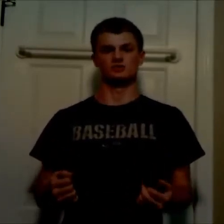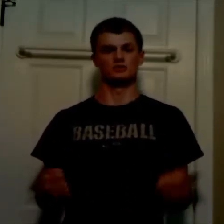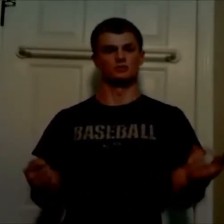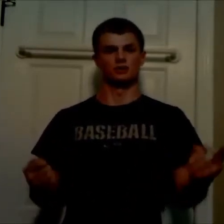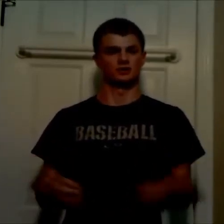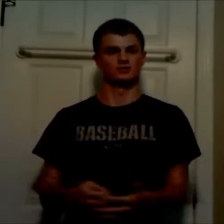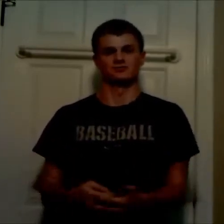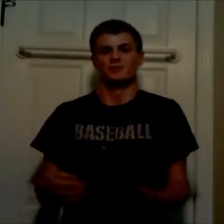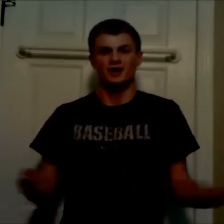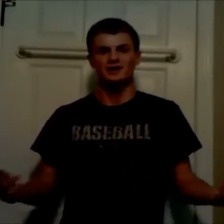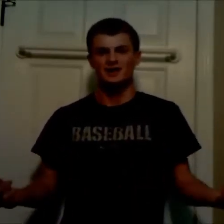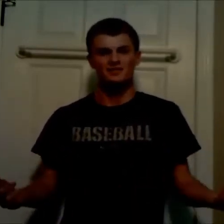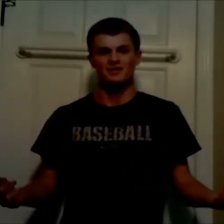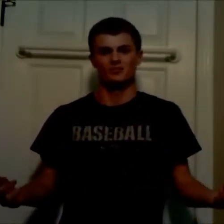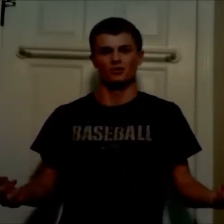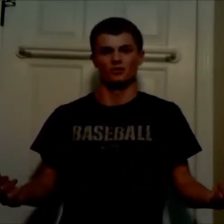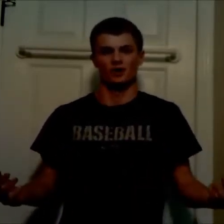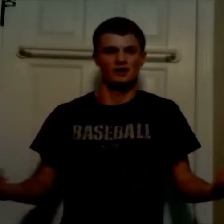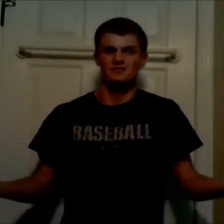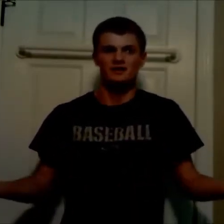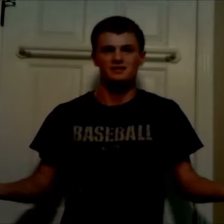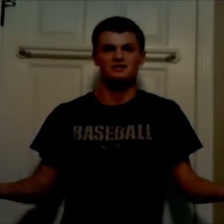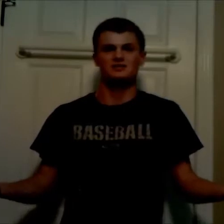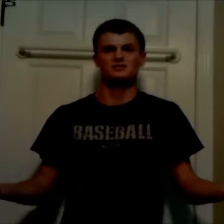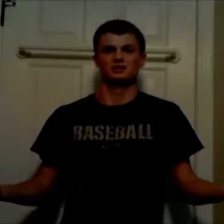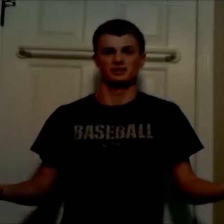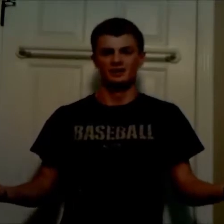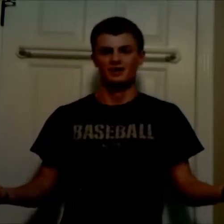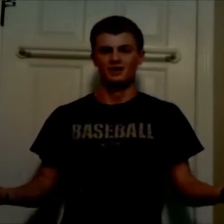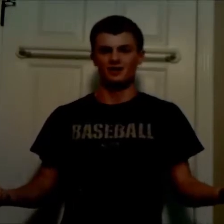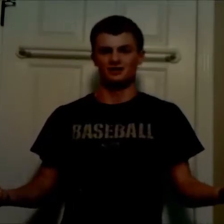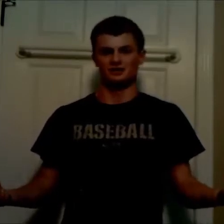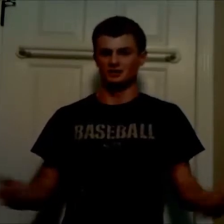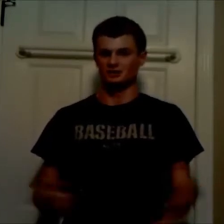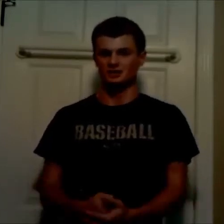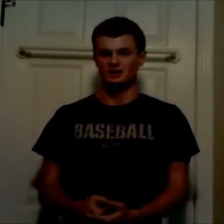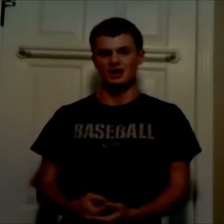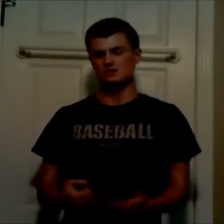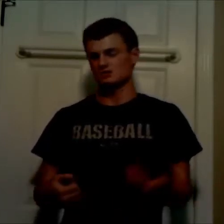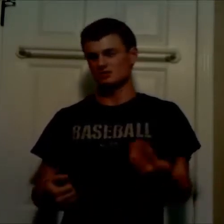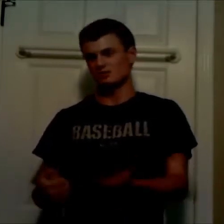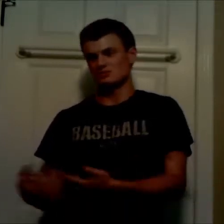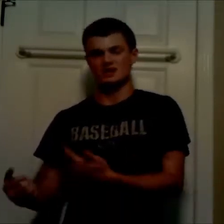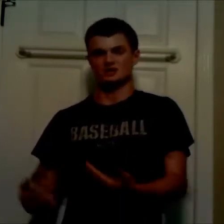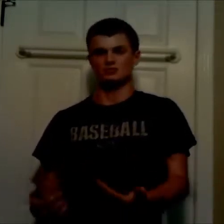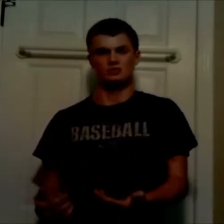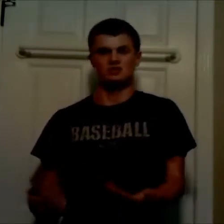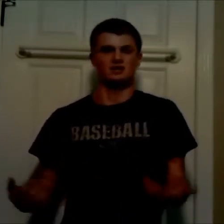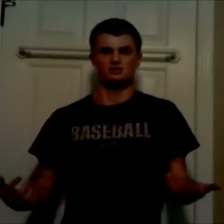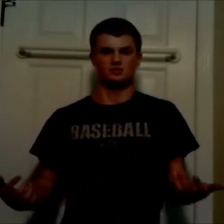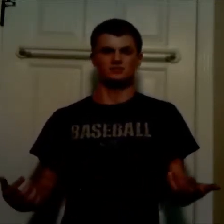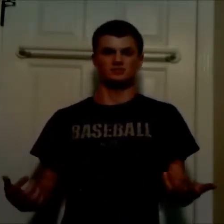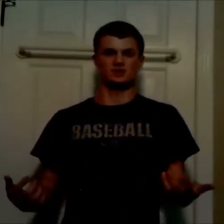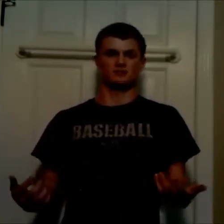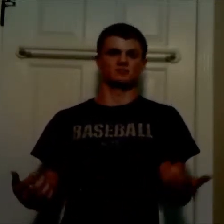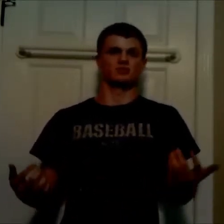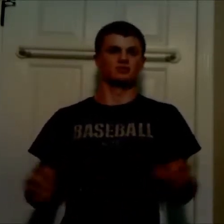see over the break. I'm not going to have that anymore. I'll have nothing to do, really, honestly. I usually take a trip sometimes, but